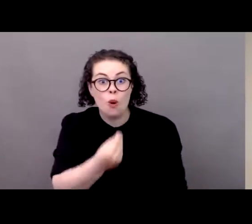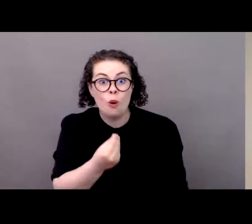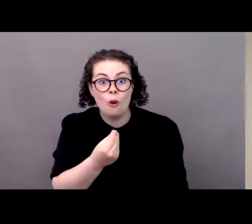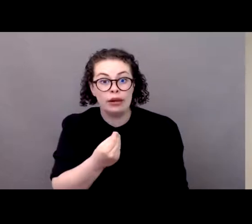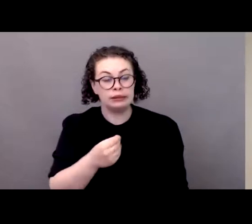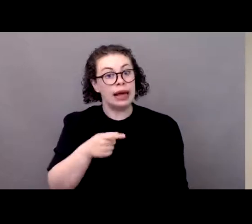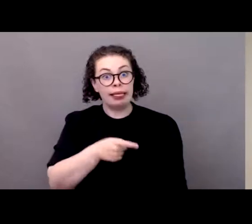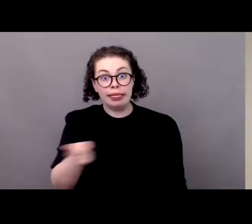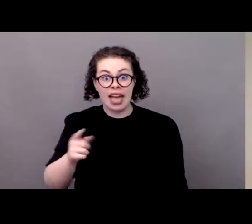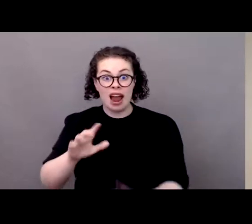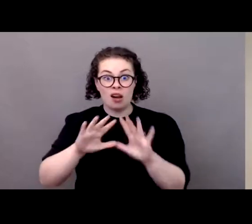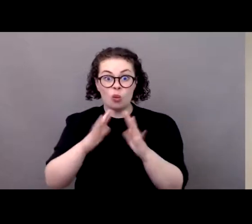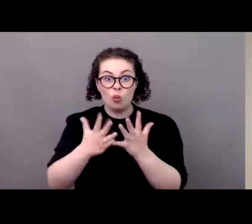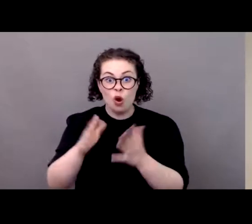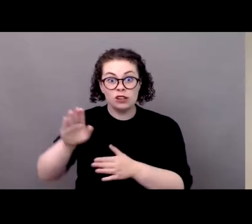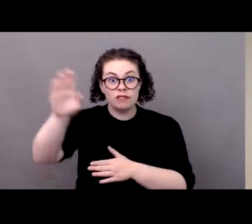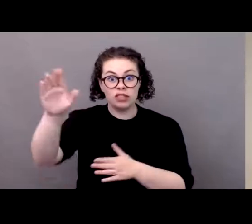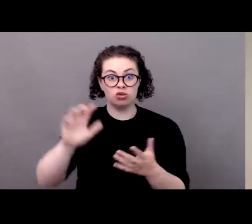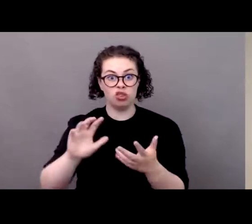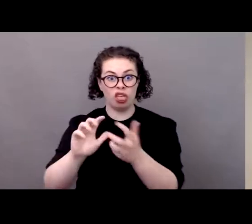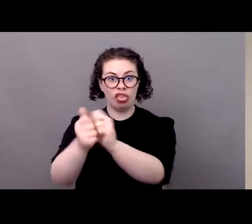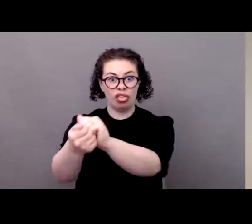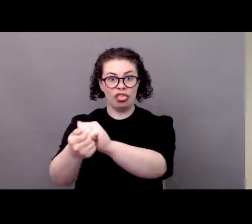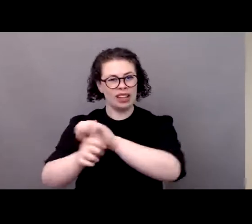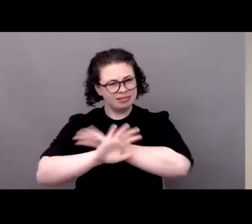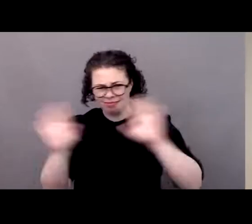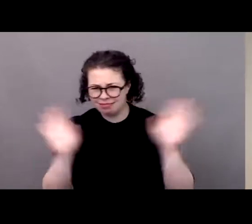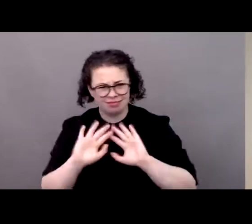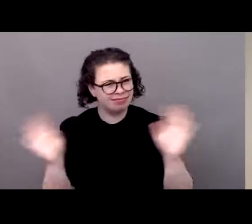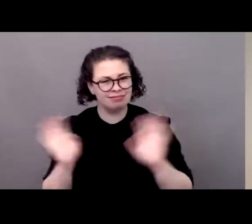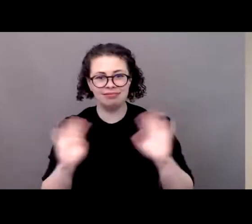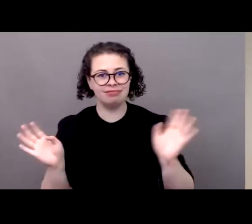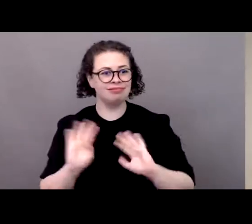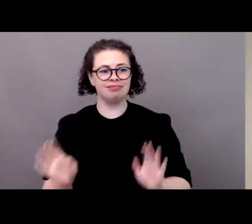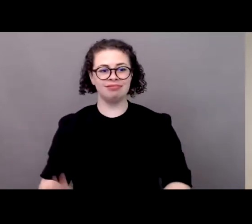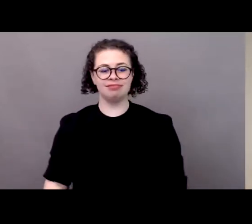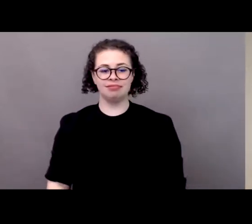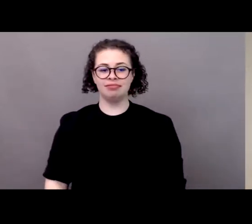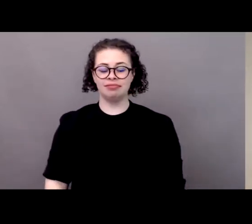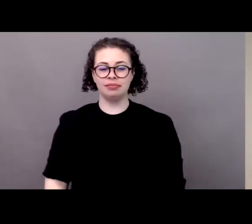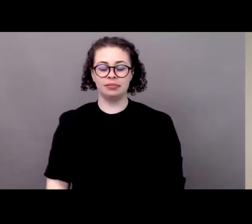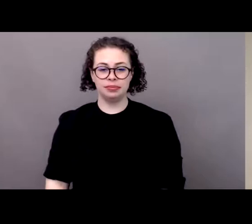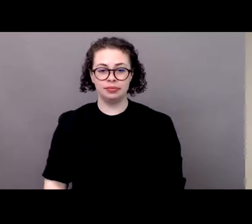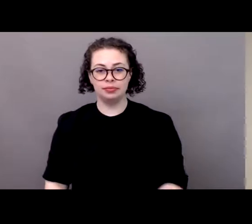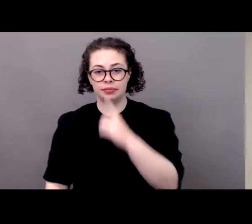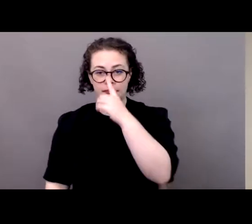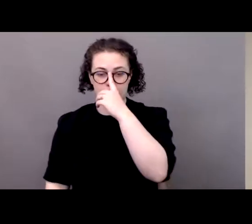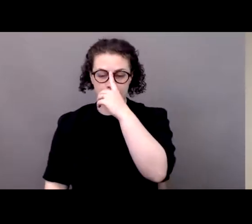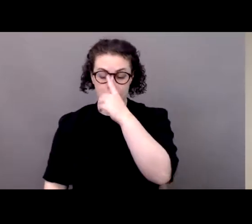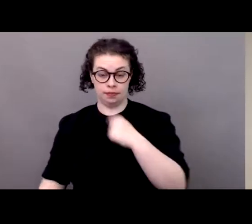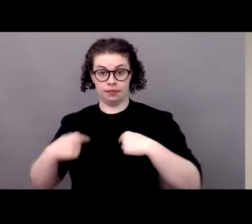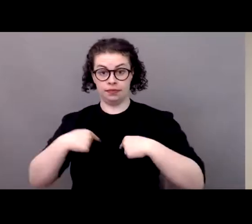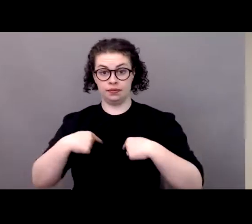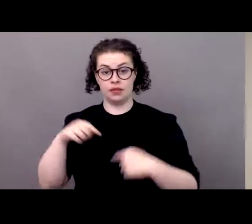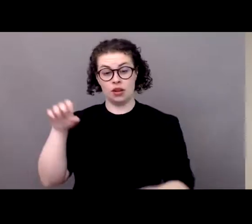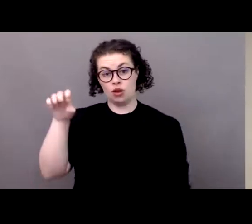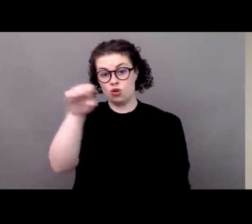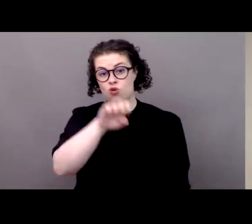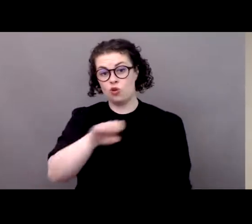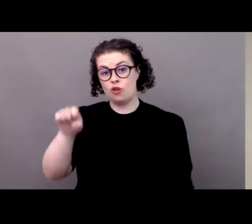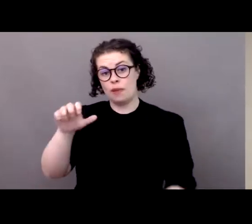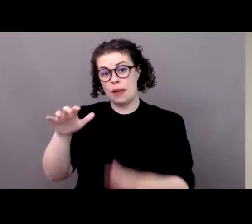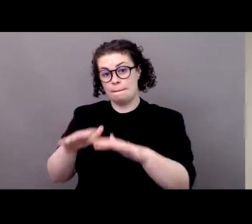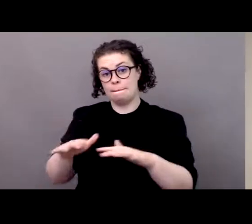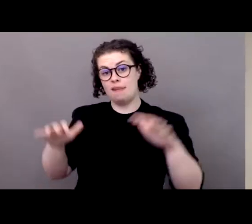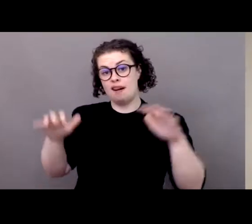different and i i mean just to to to move right right now very briefly at european union level um given my position european